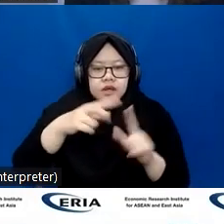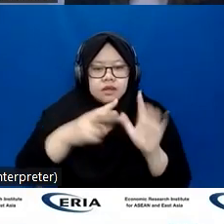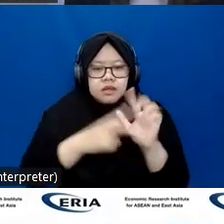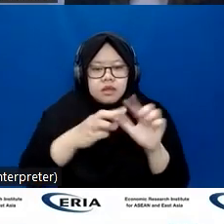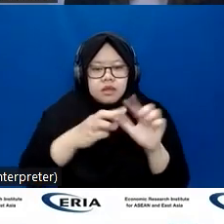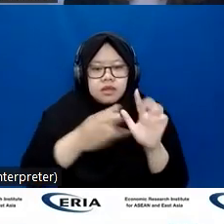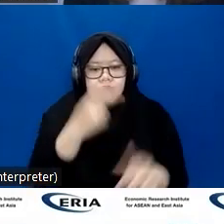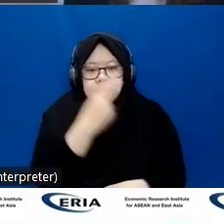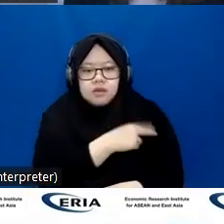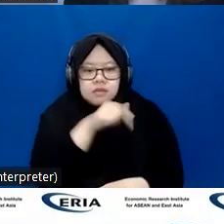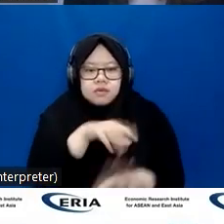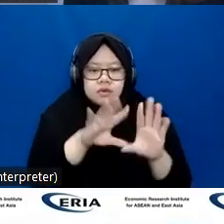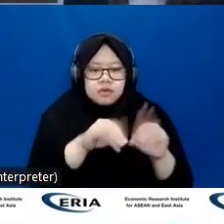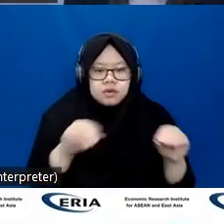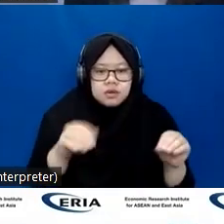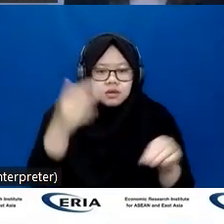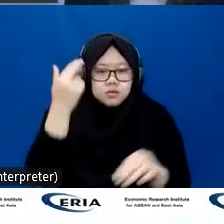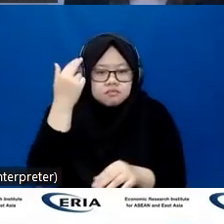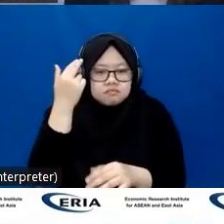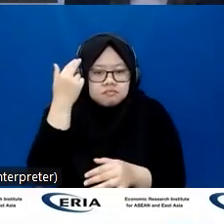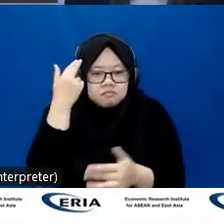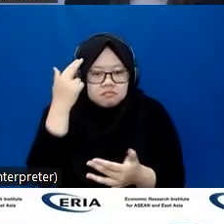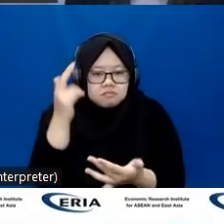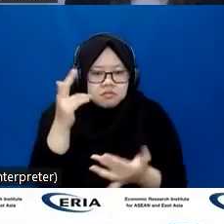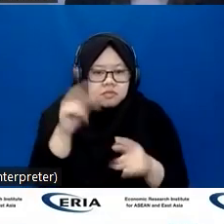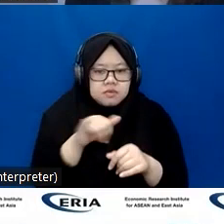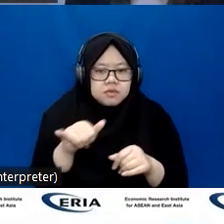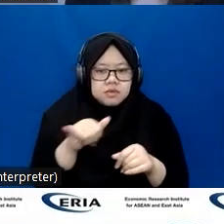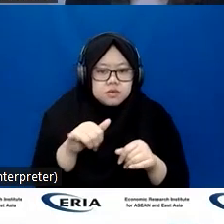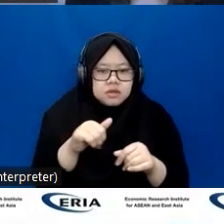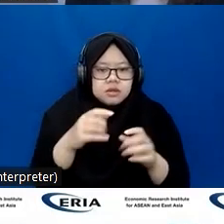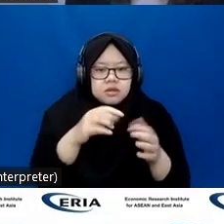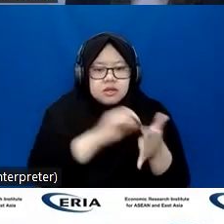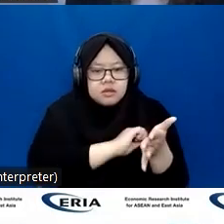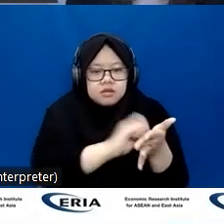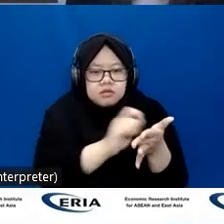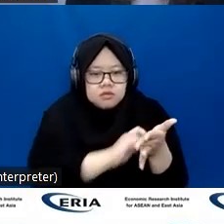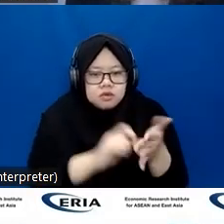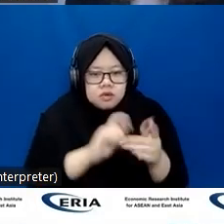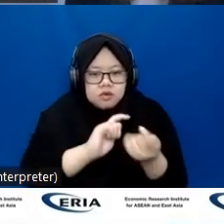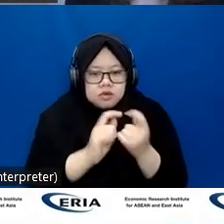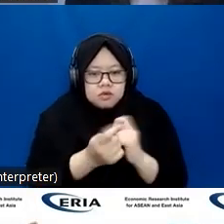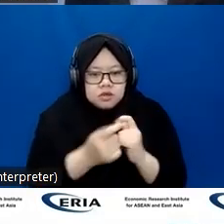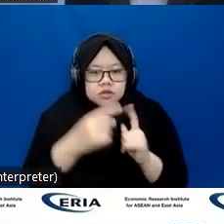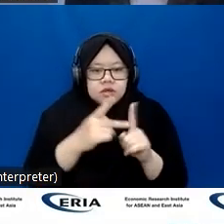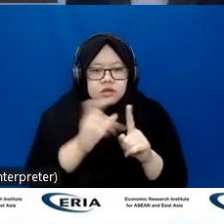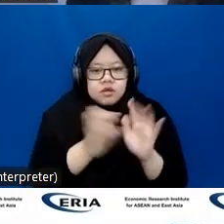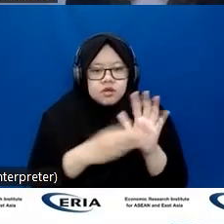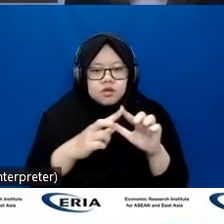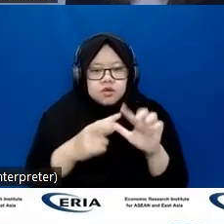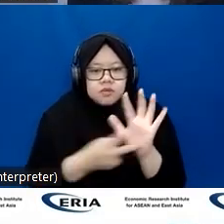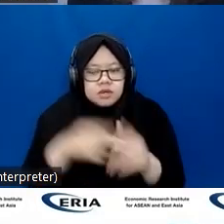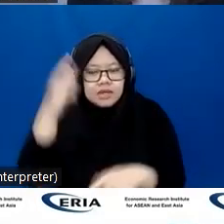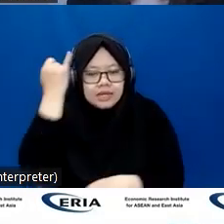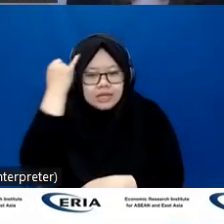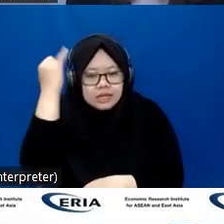employment in the gig tech economy. So particularly with regard to human intelligence tasks, which are also called HITs, which